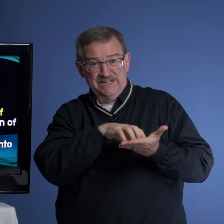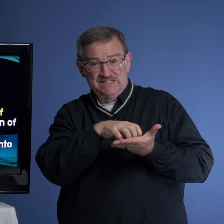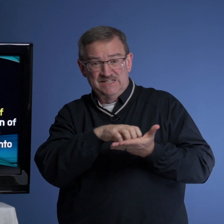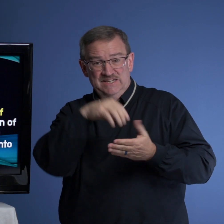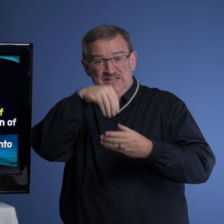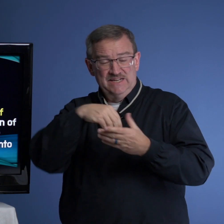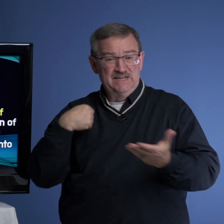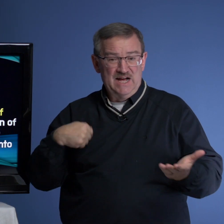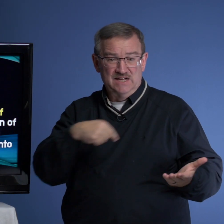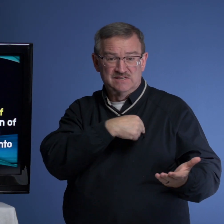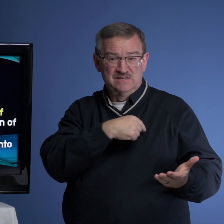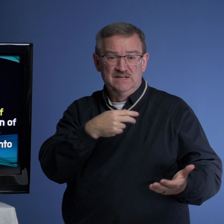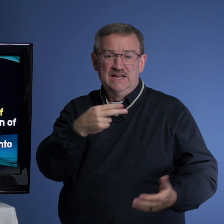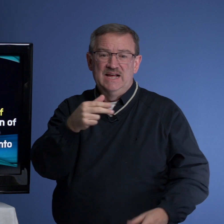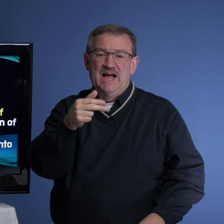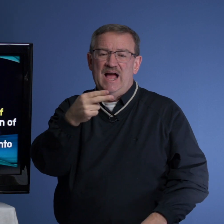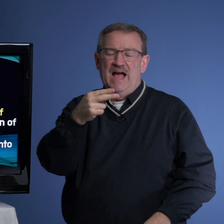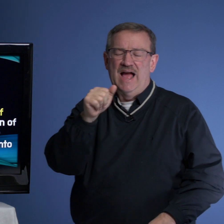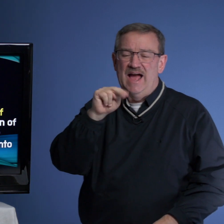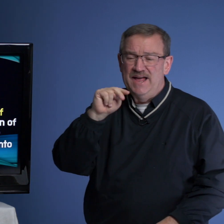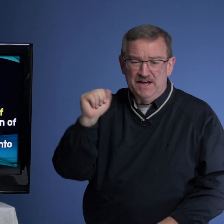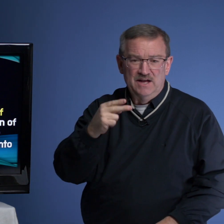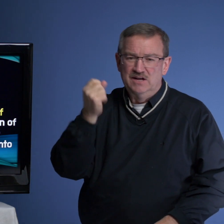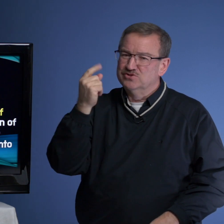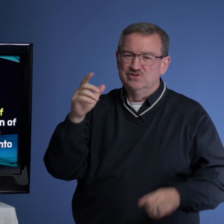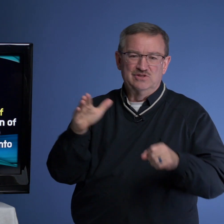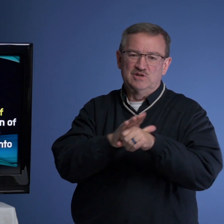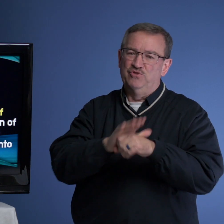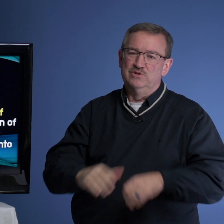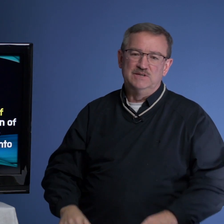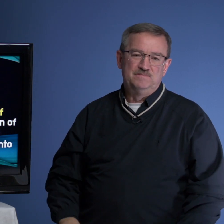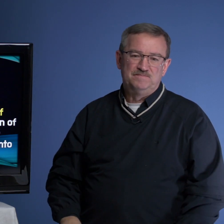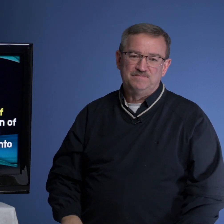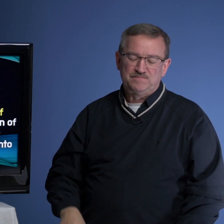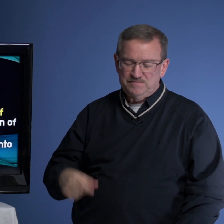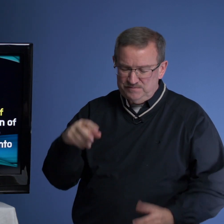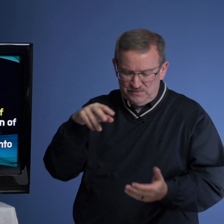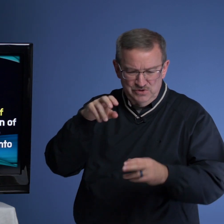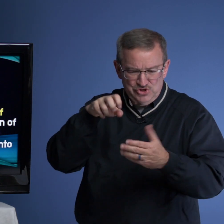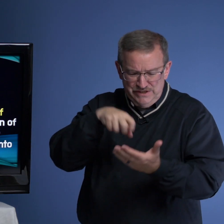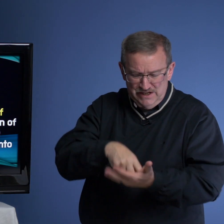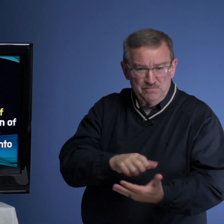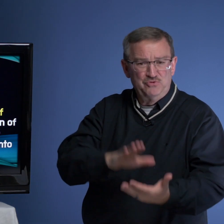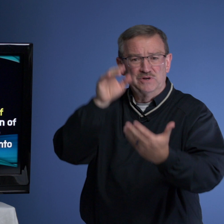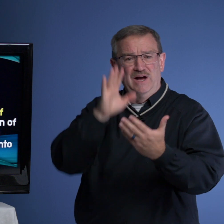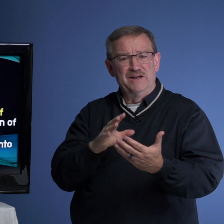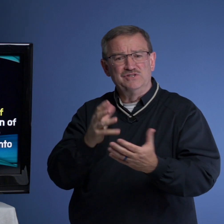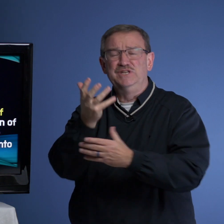in us. Hannah understood this fully. She knelt before God and she